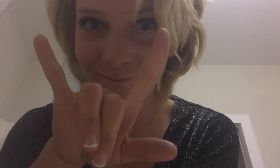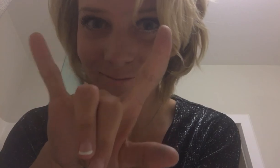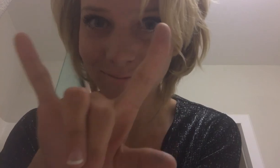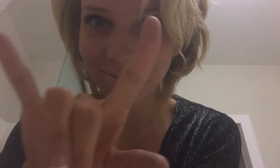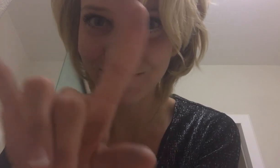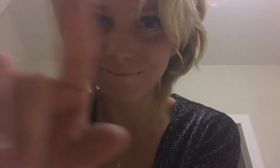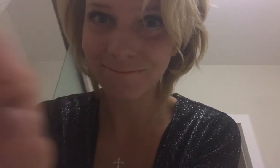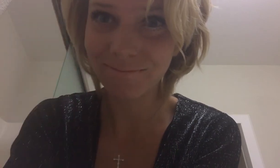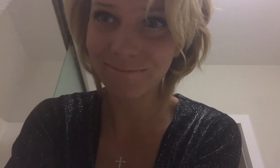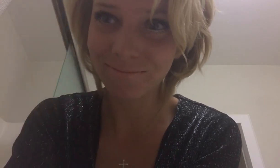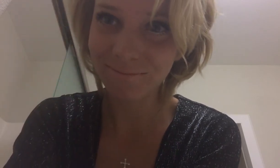I'm